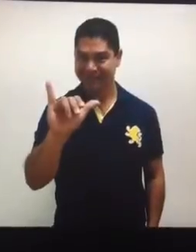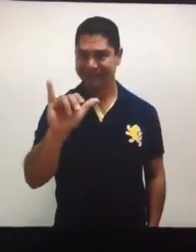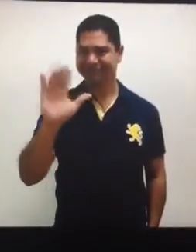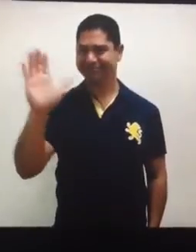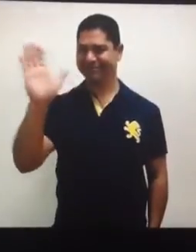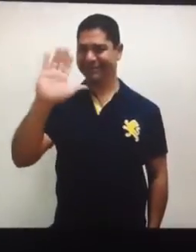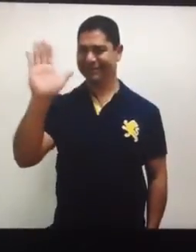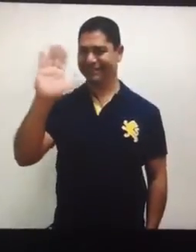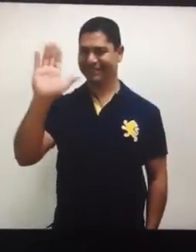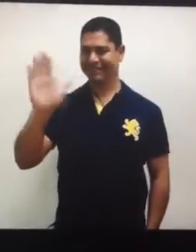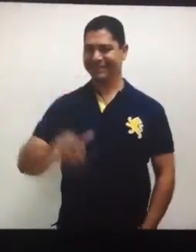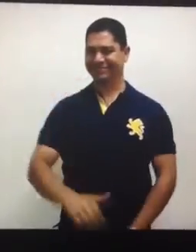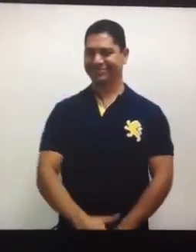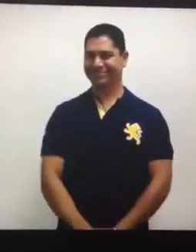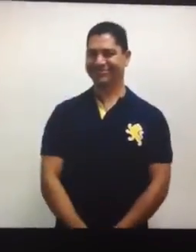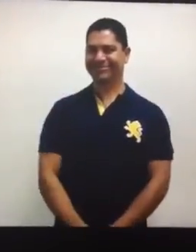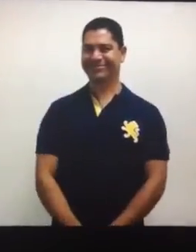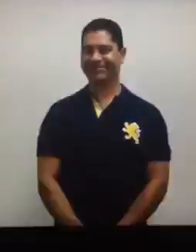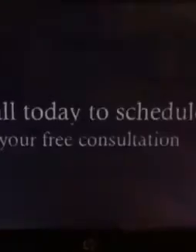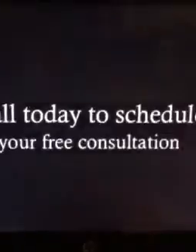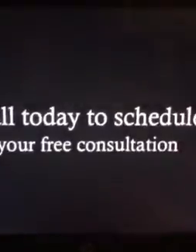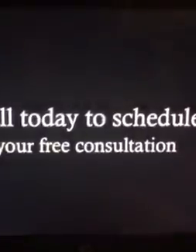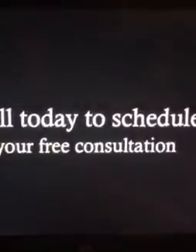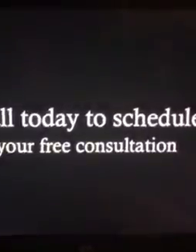Good luck. Thank you. Good